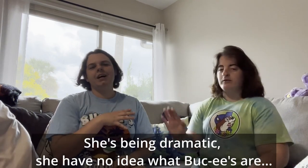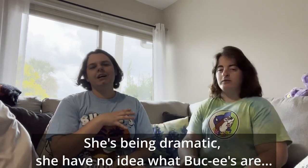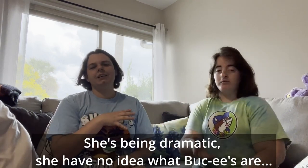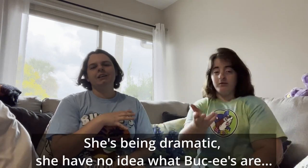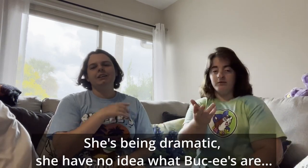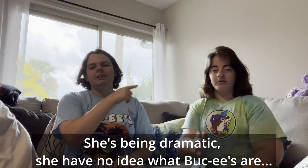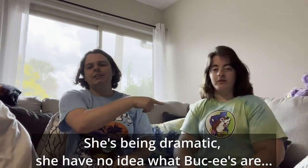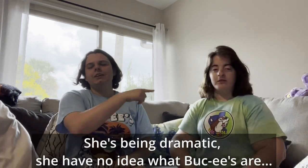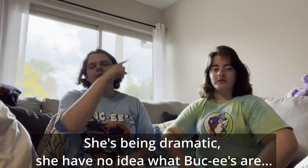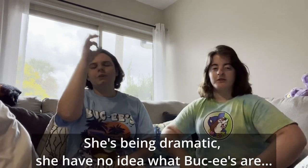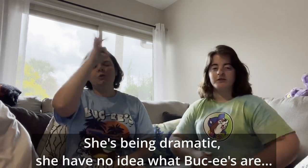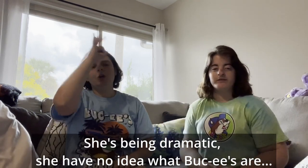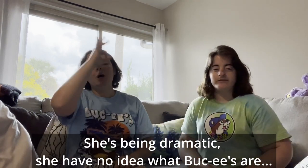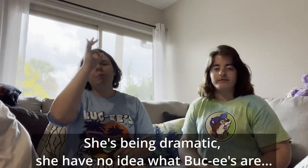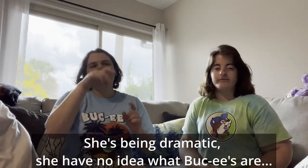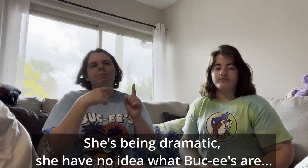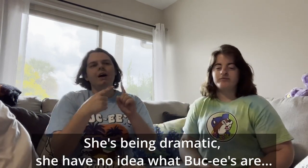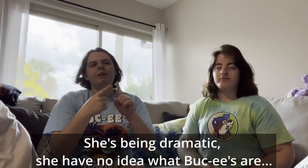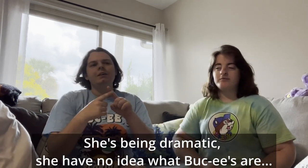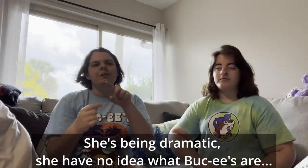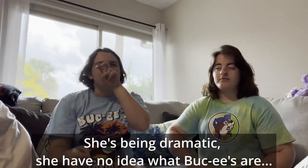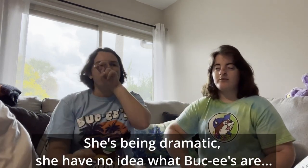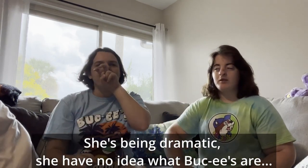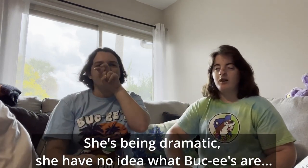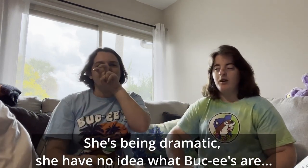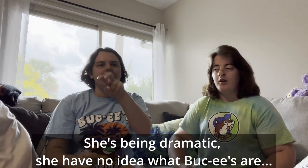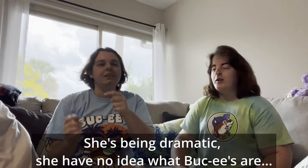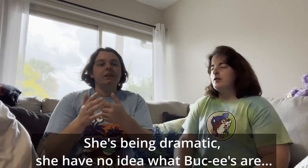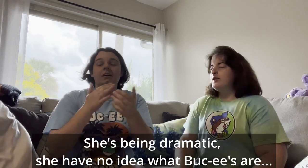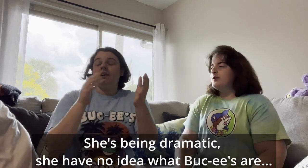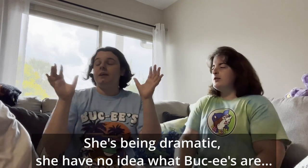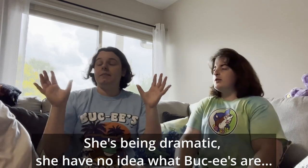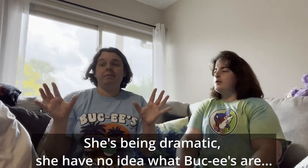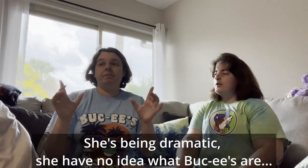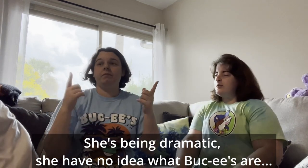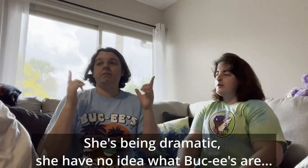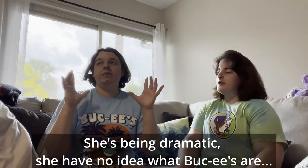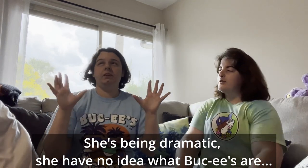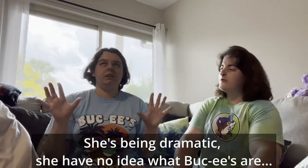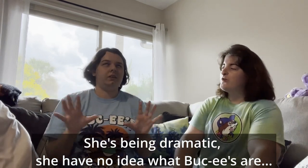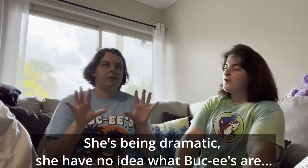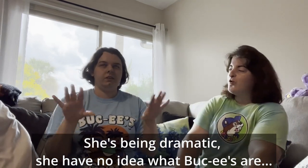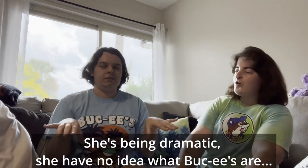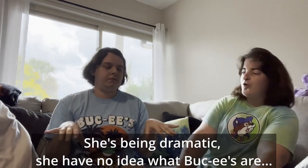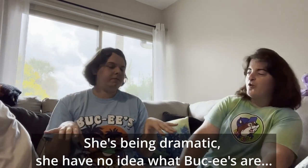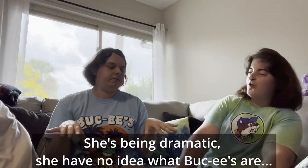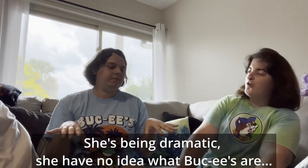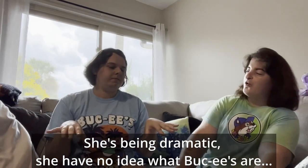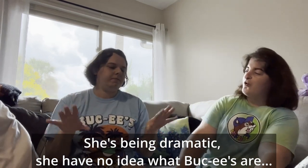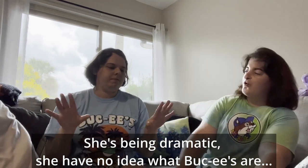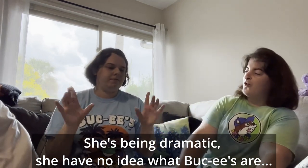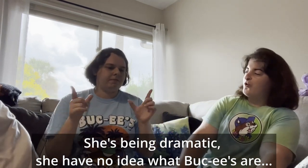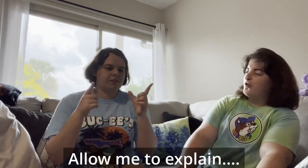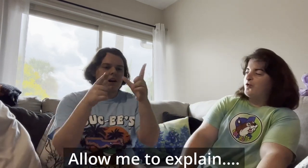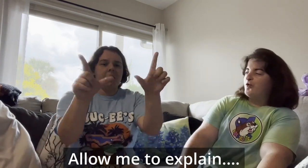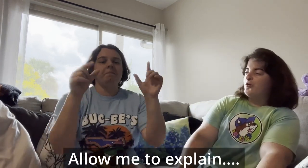didn't this. I didn't needed